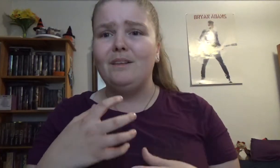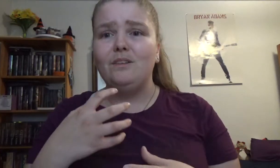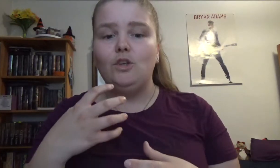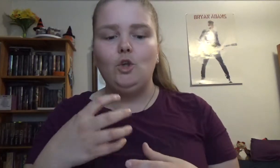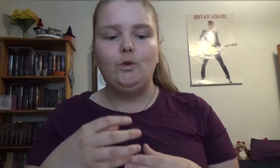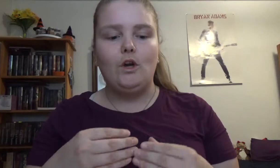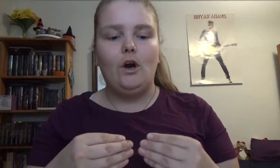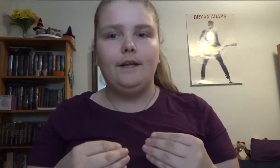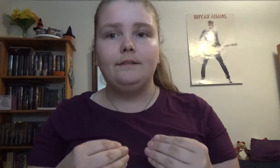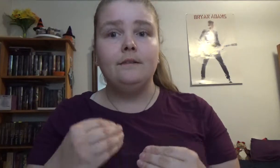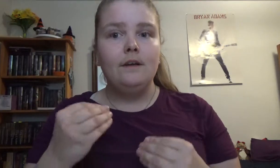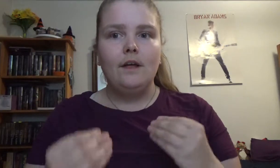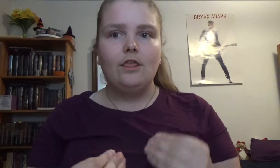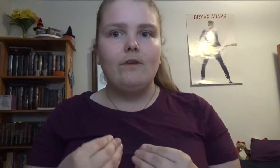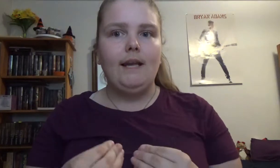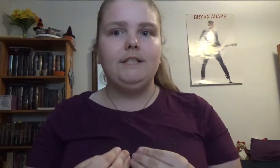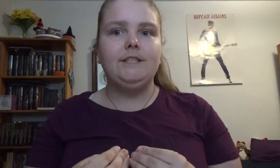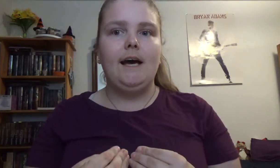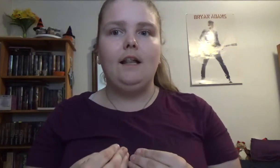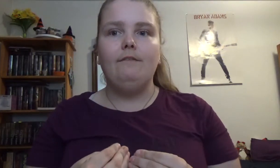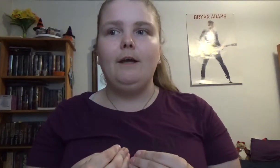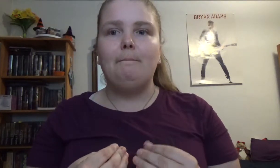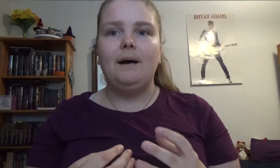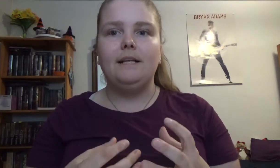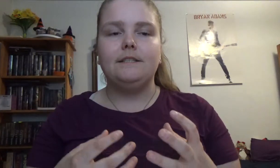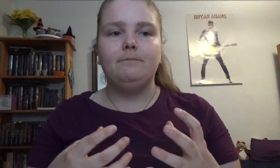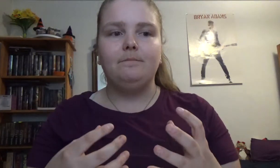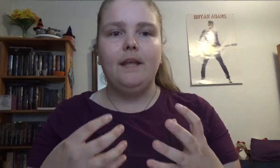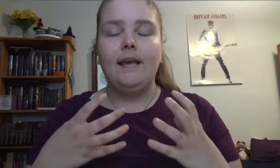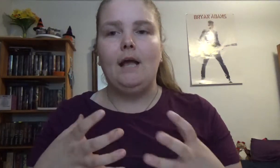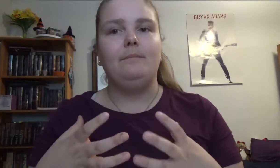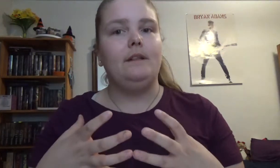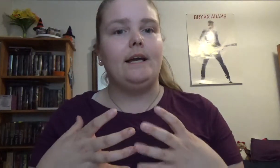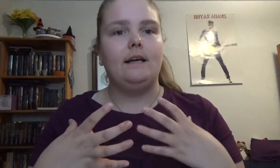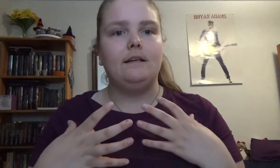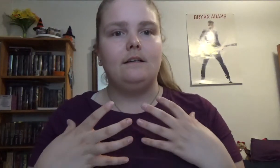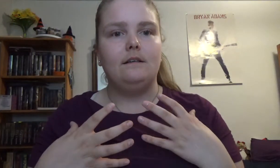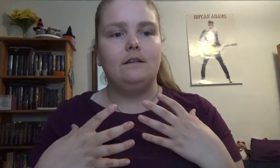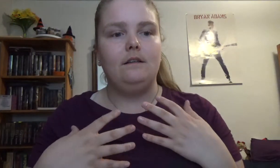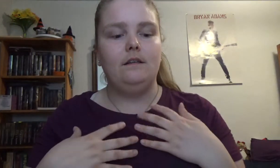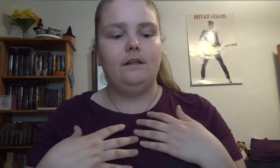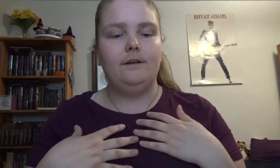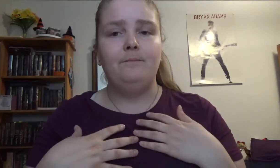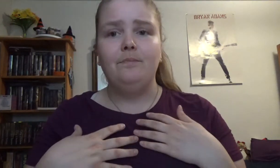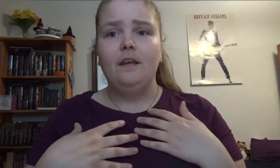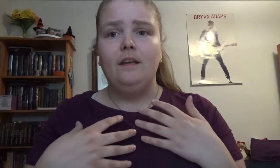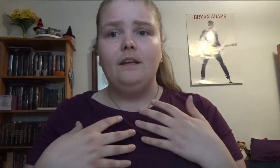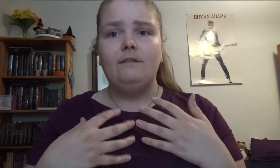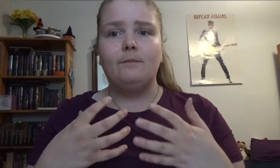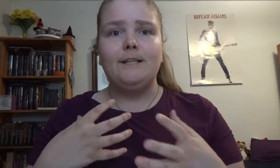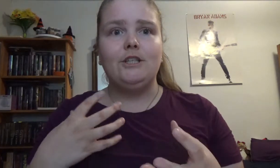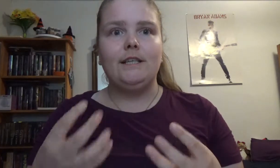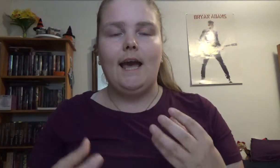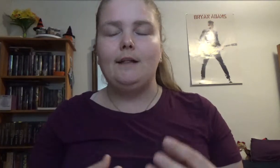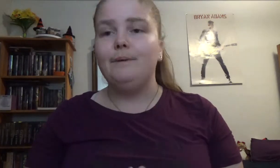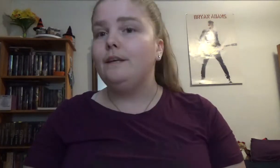huge on the writing style of it but it can be like the information can be